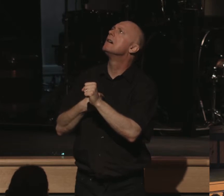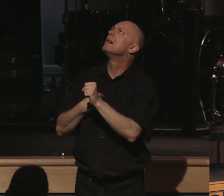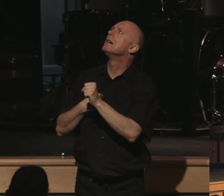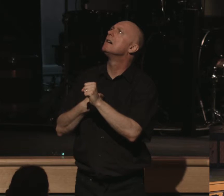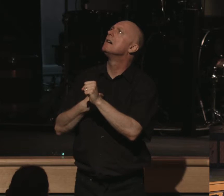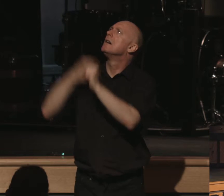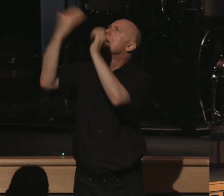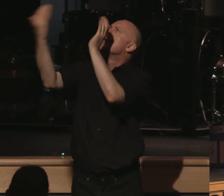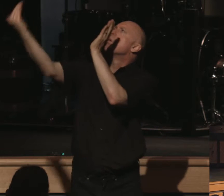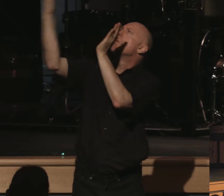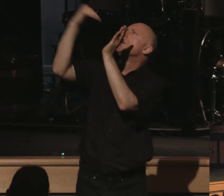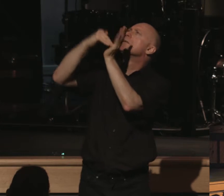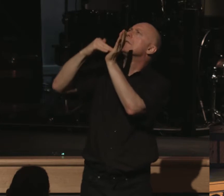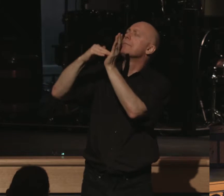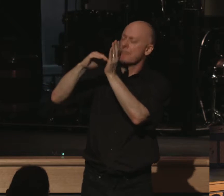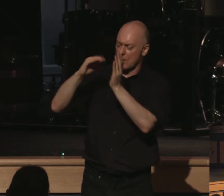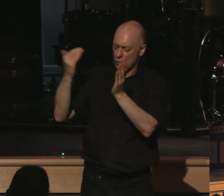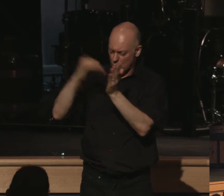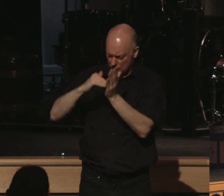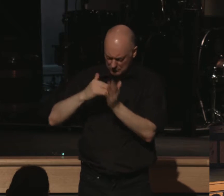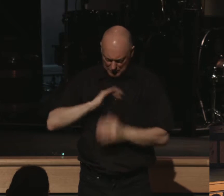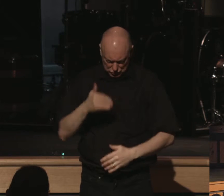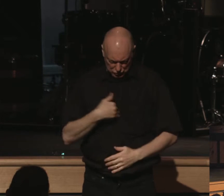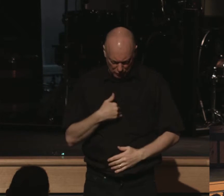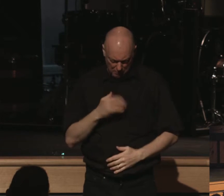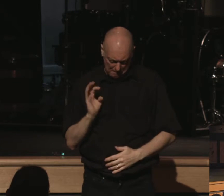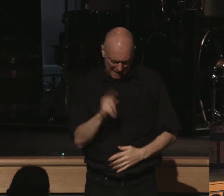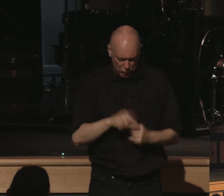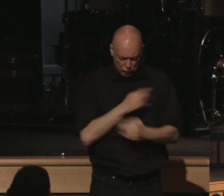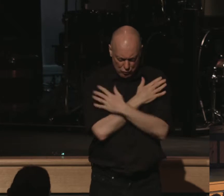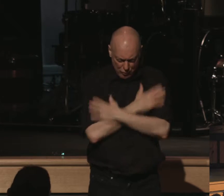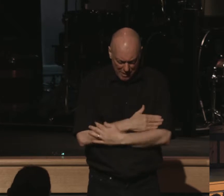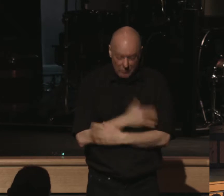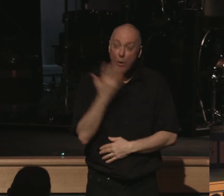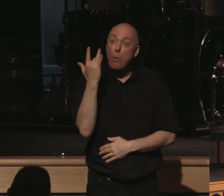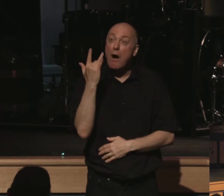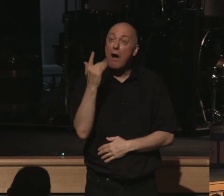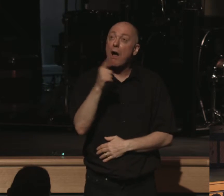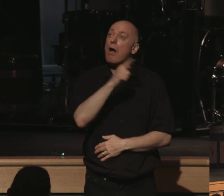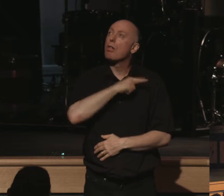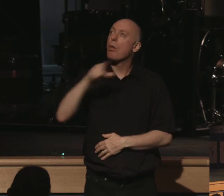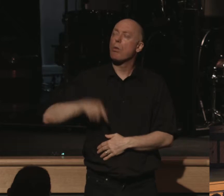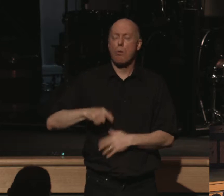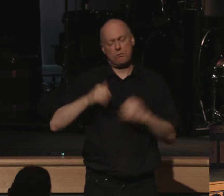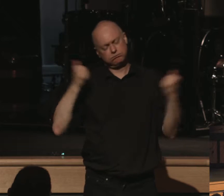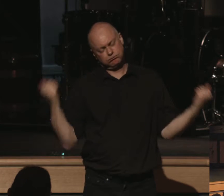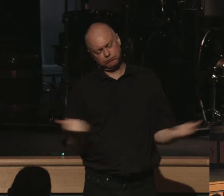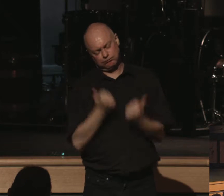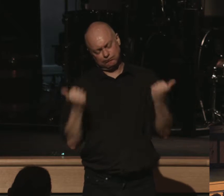Return, oh my soul, to your rest. For the Lord has dealt bountifully with you.